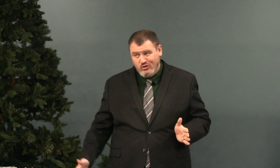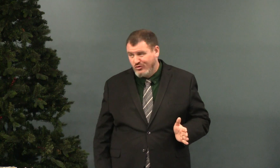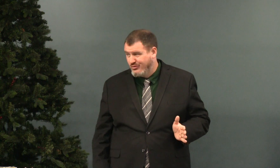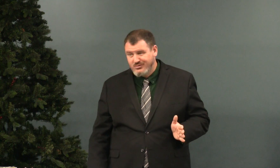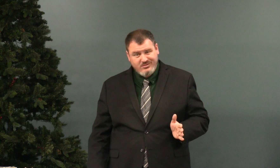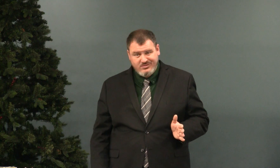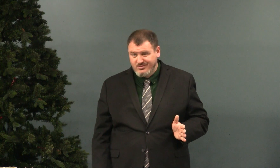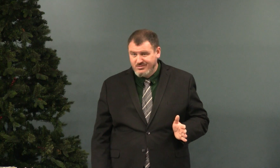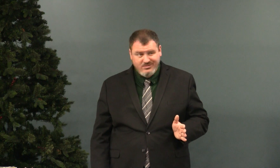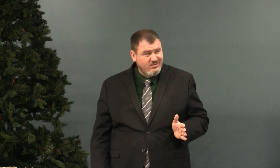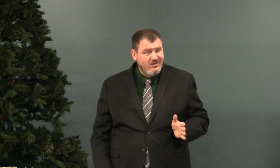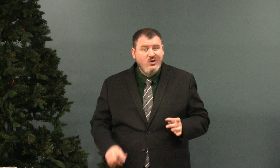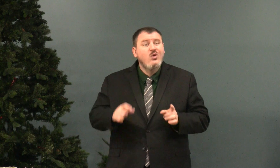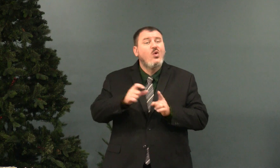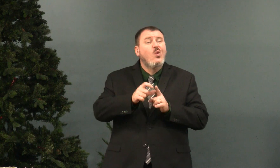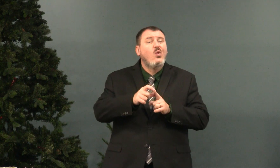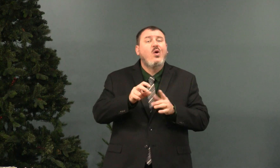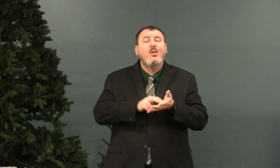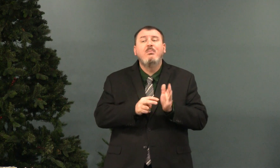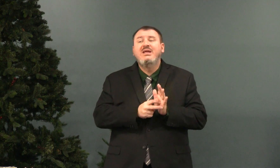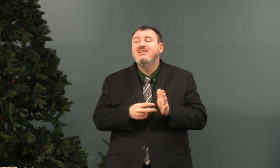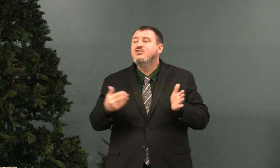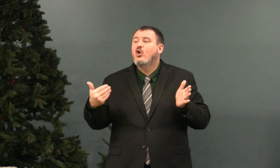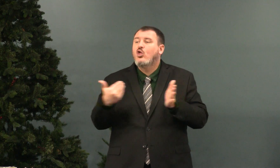doesn't really mean someone who lives next to you.